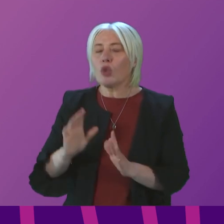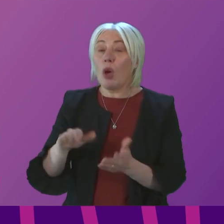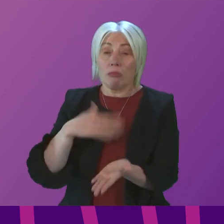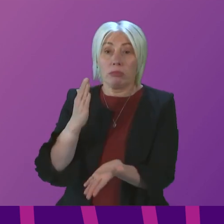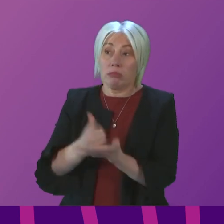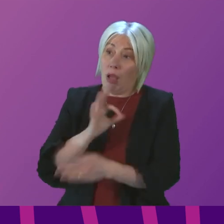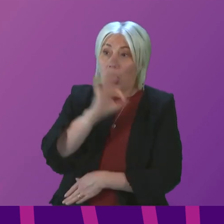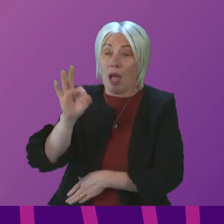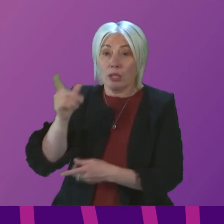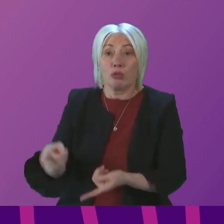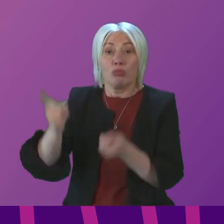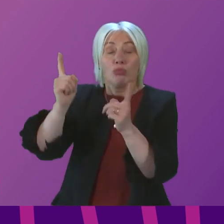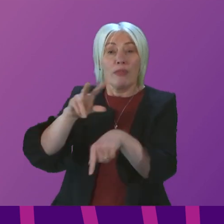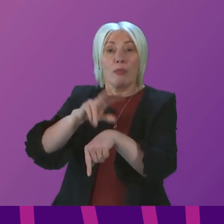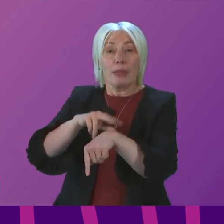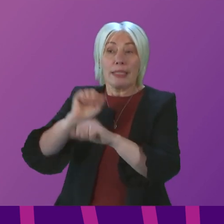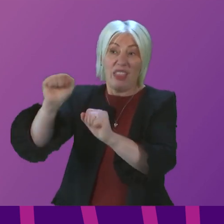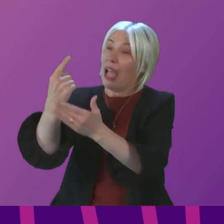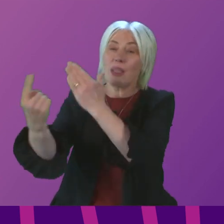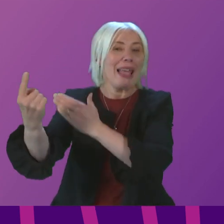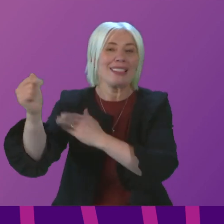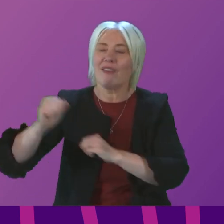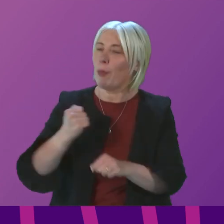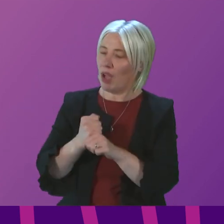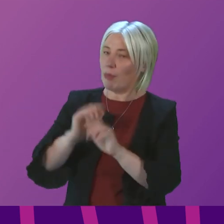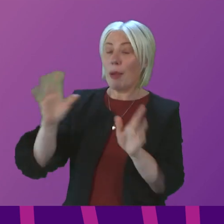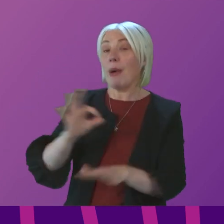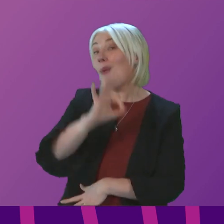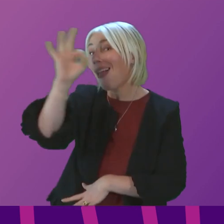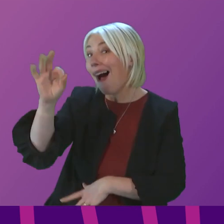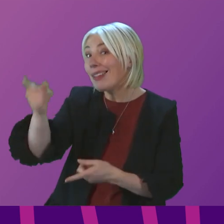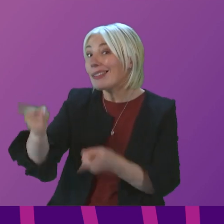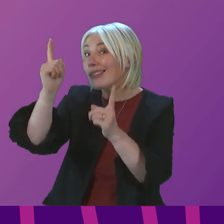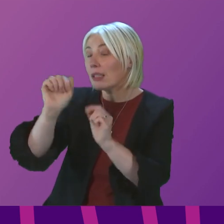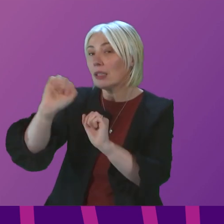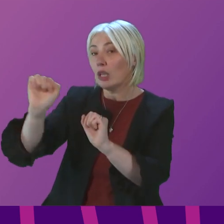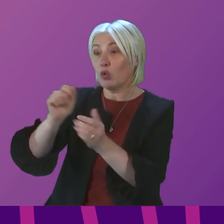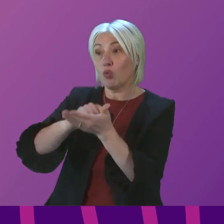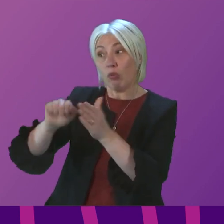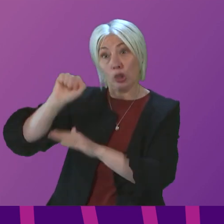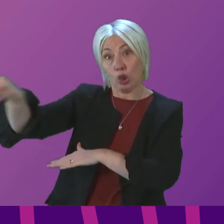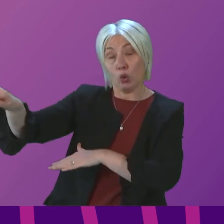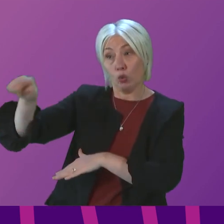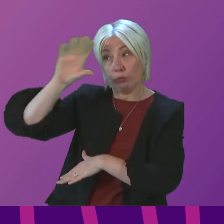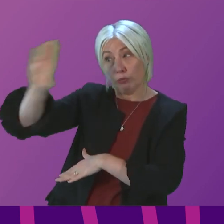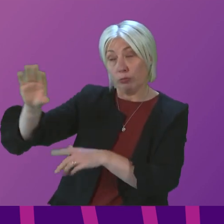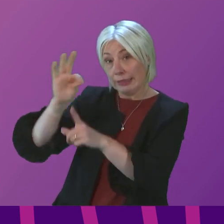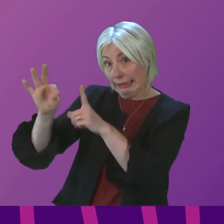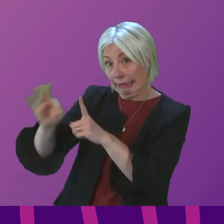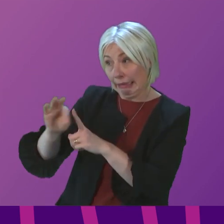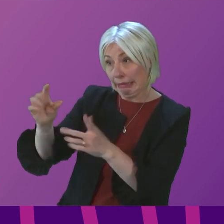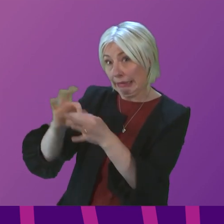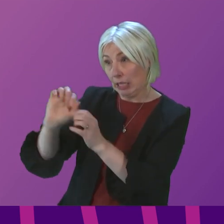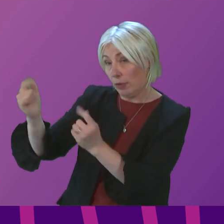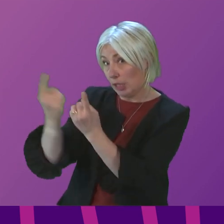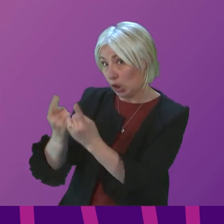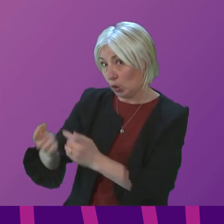or I will ask, the Chief Constable of course is independent of government, but I will ask the Chief Constable to write to the member in more detail about these particular issues.